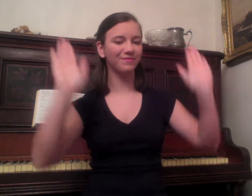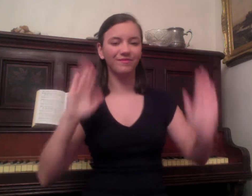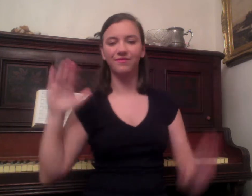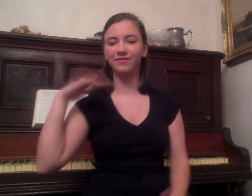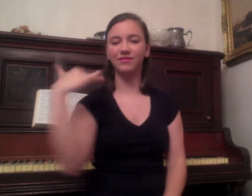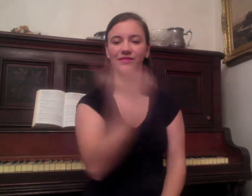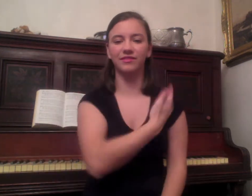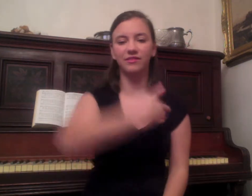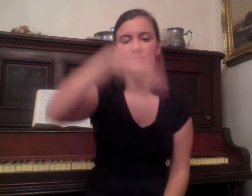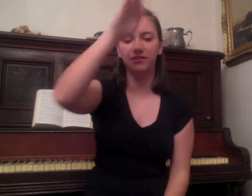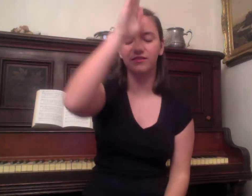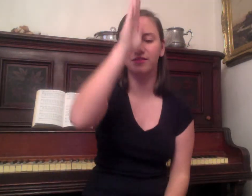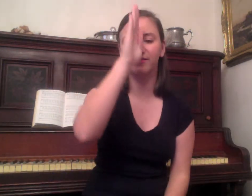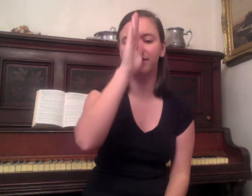how our God.